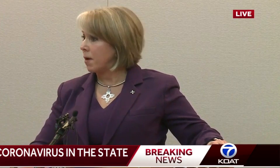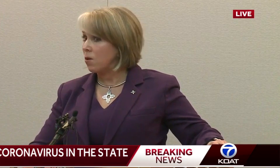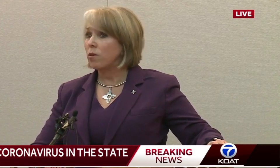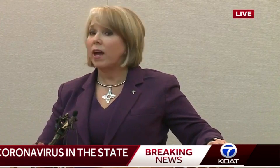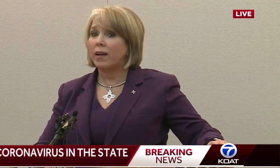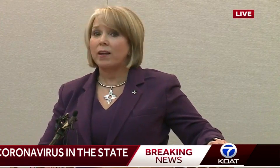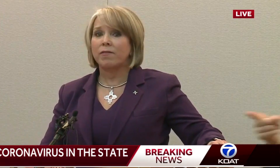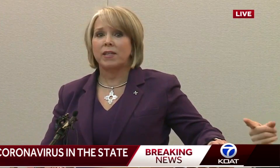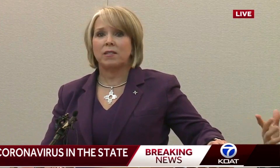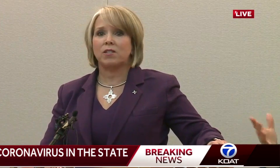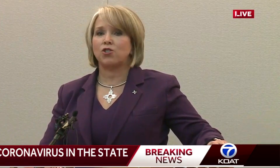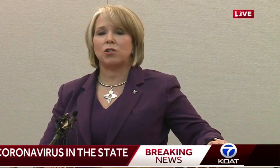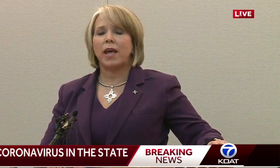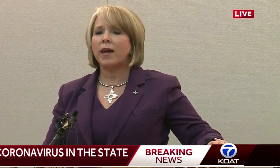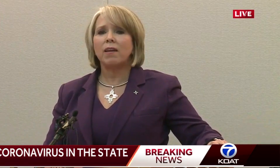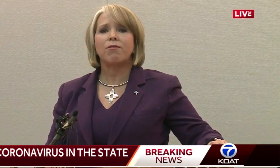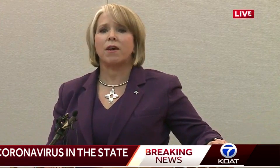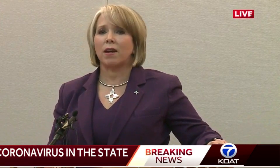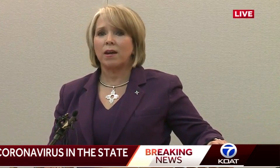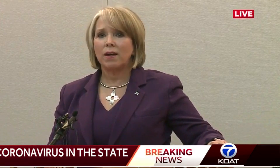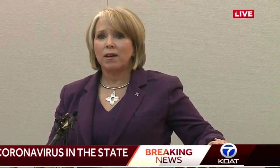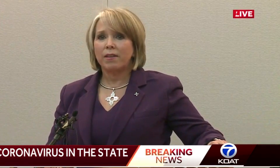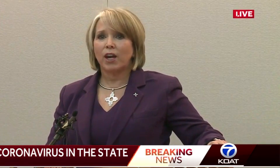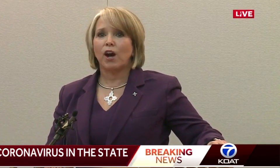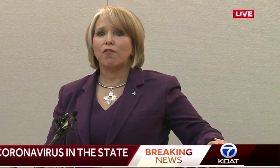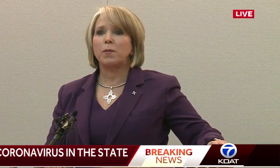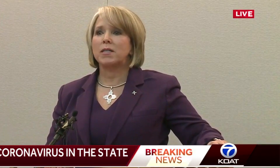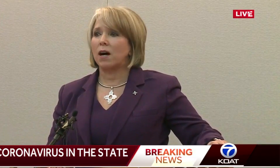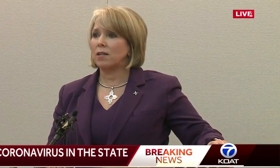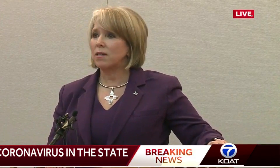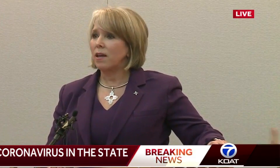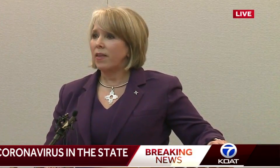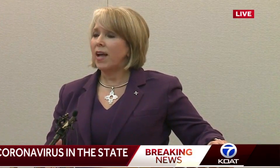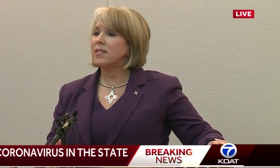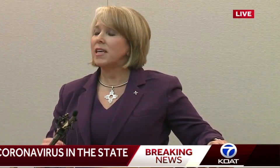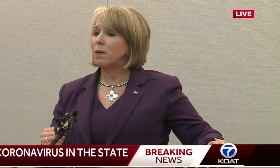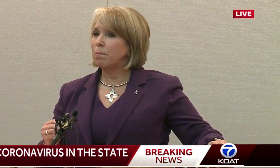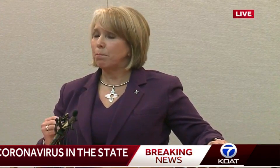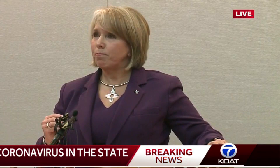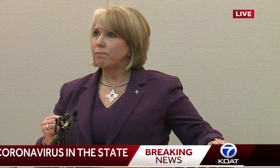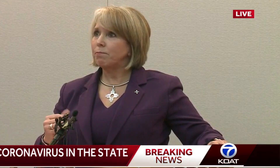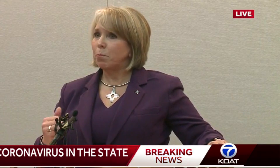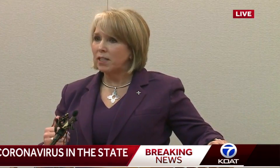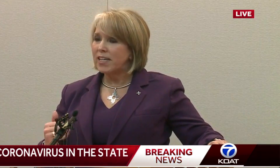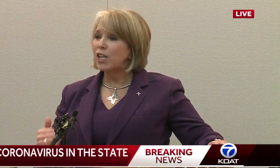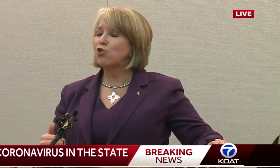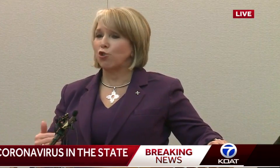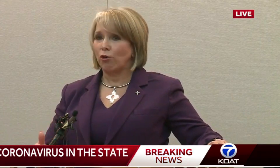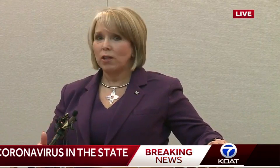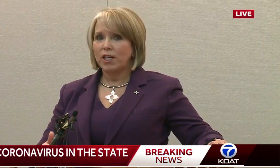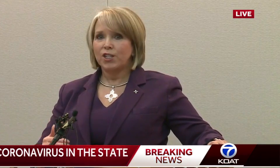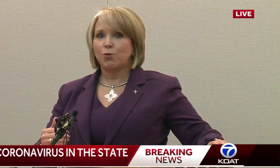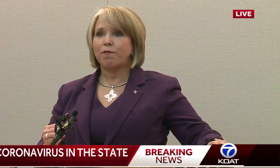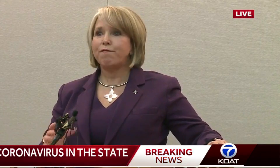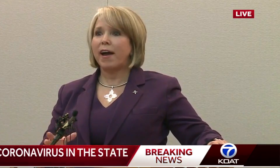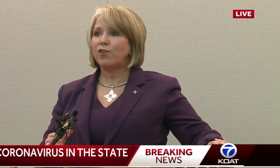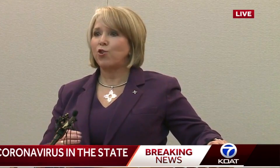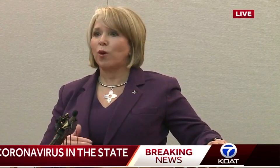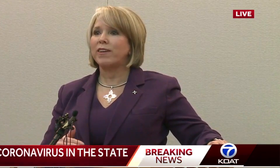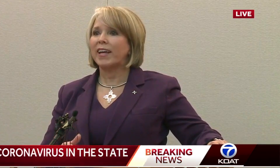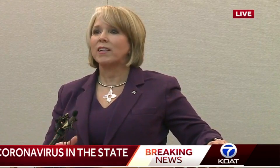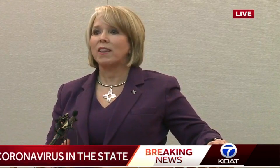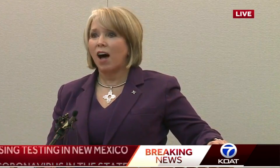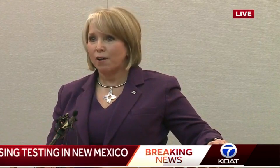happy with any of these decisions. Anything that a government does that has the potential to